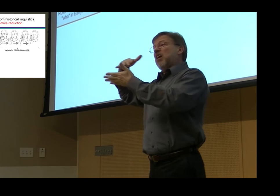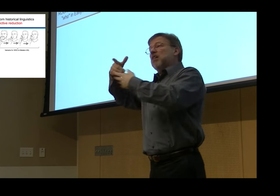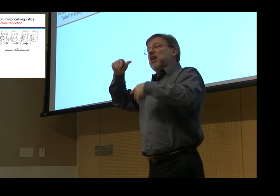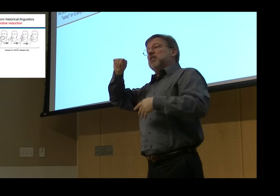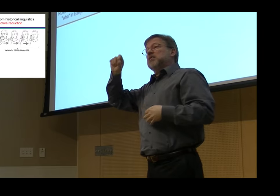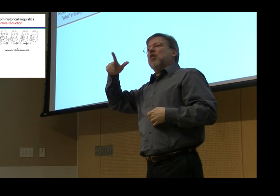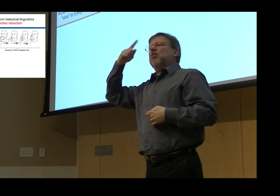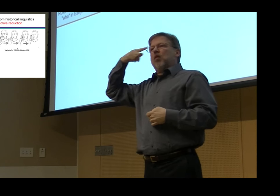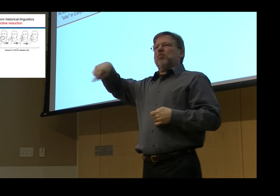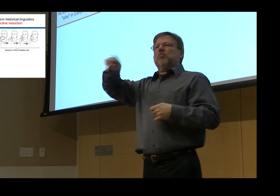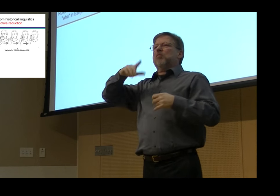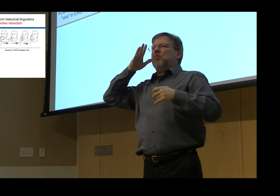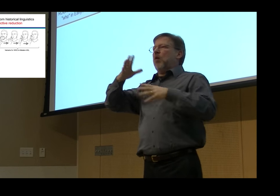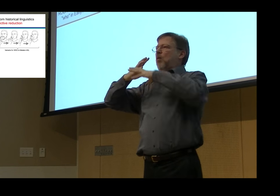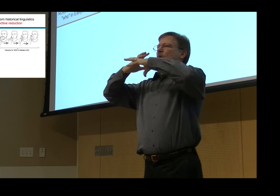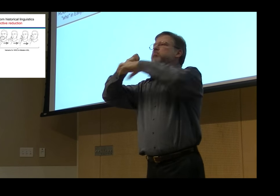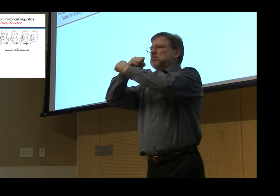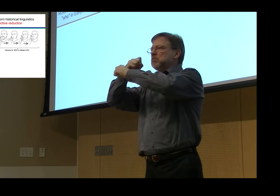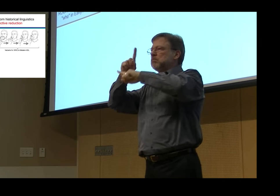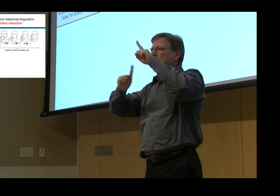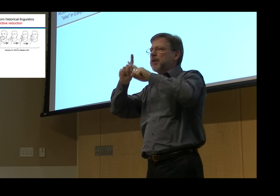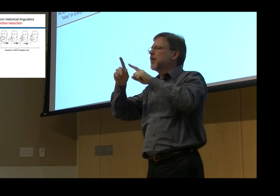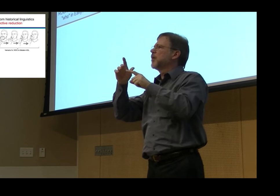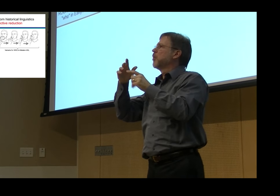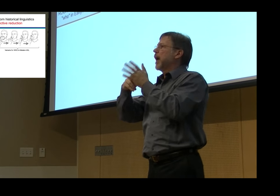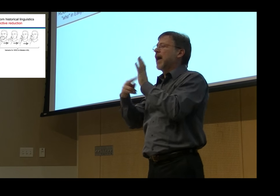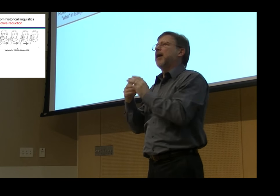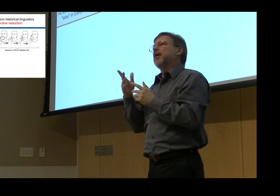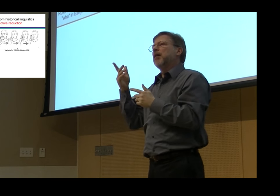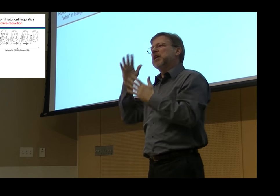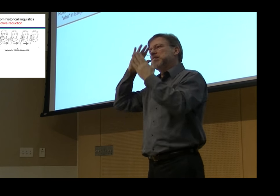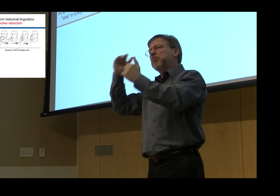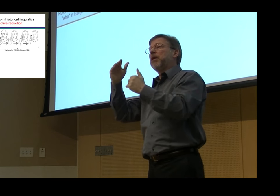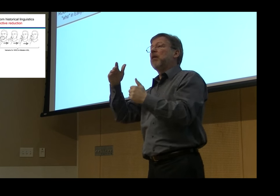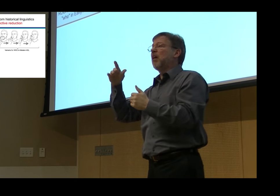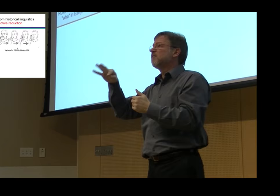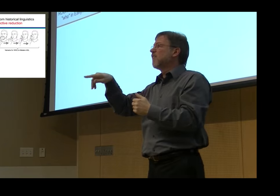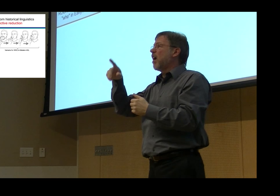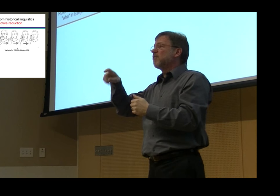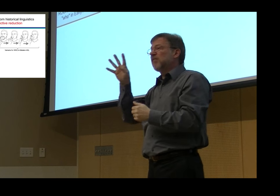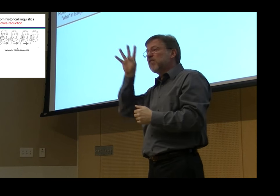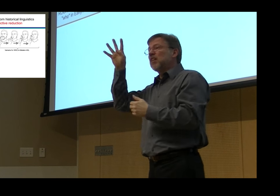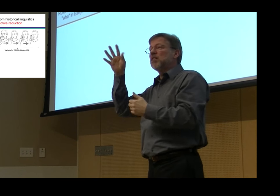People who have studied ASL historically in the 20th century and 21st century